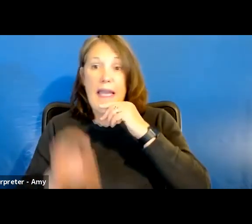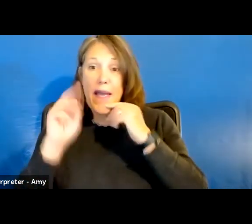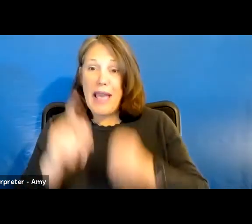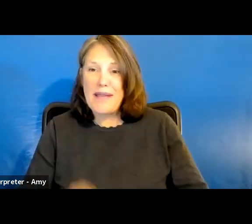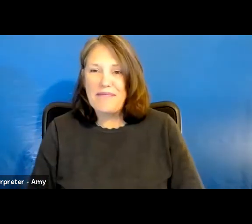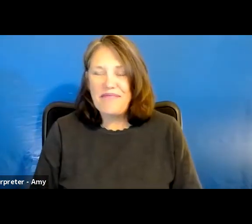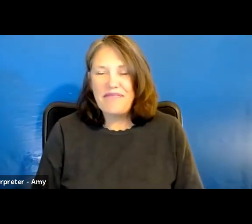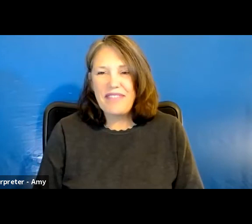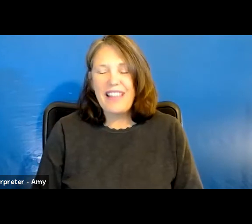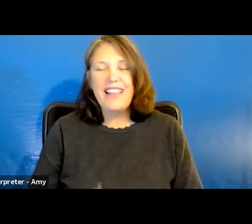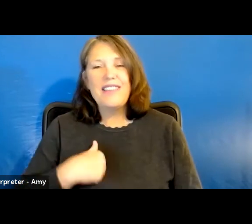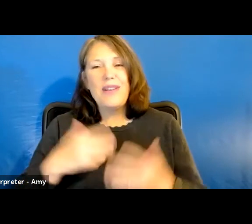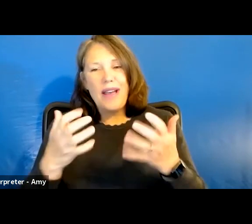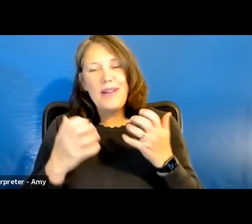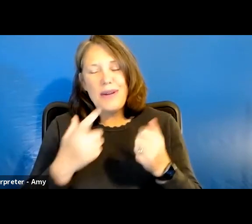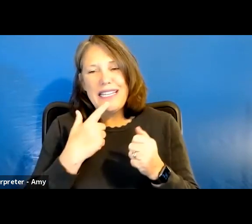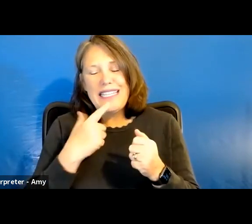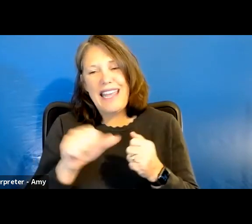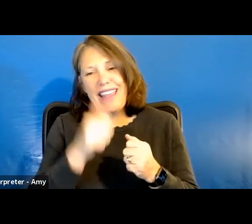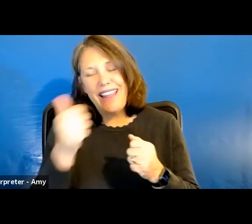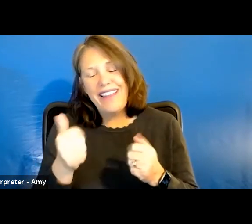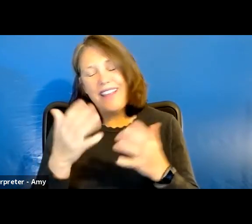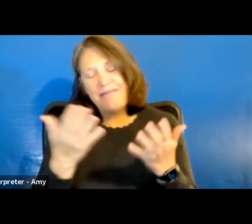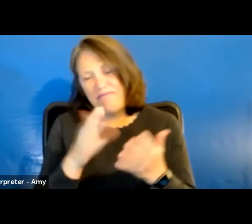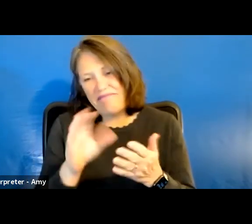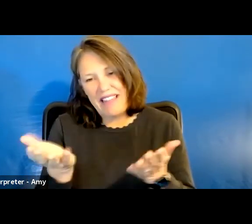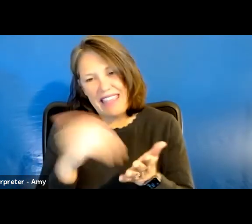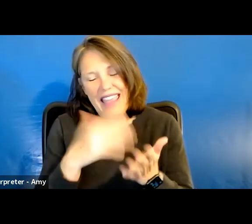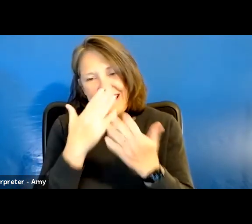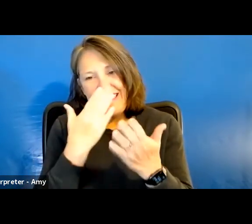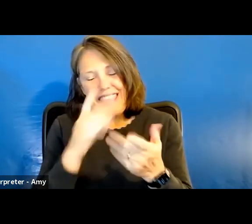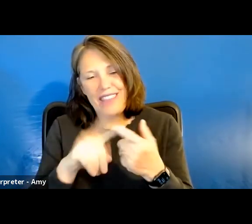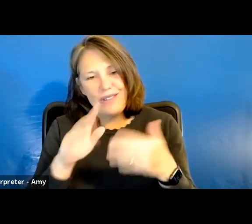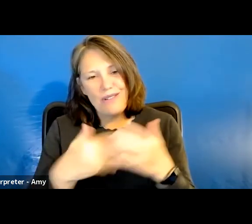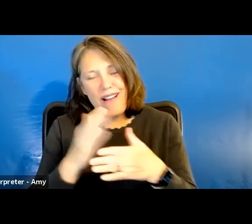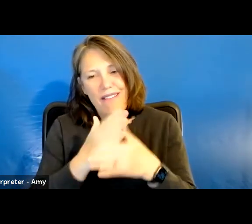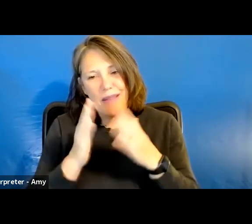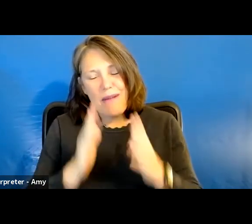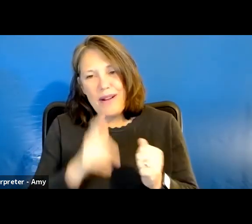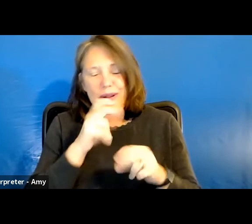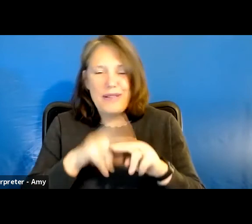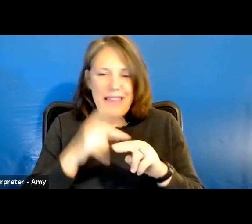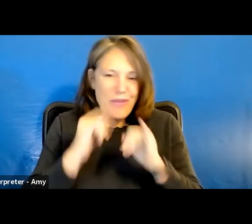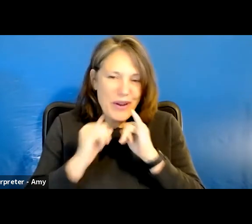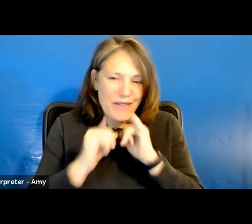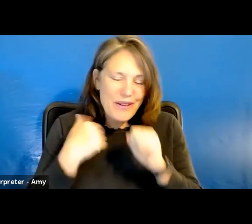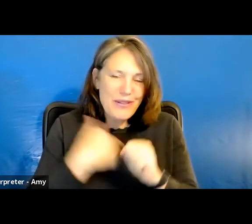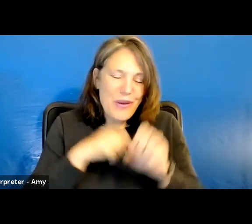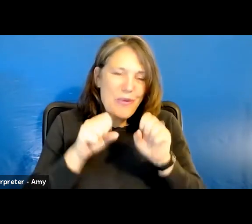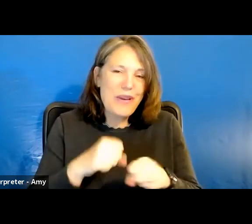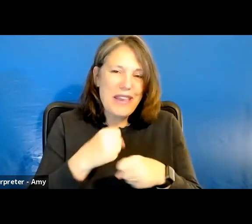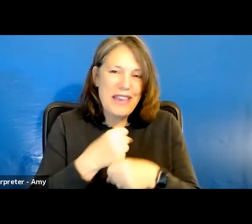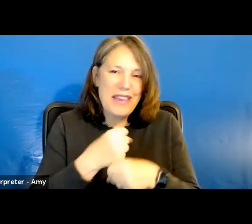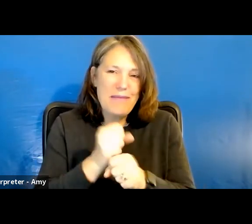Okay, so I just wanted to say another thank you so much to all of our partners to sat for interviews so that we could make that video